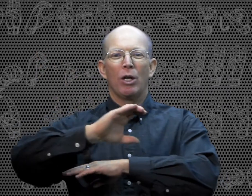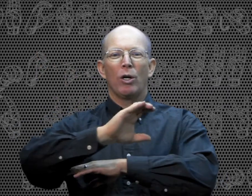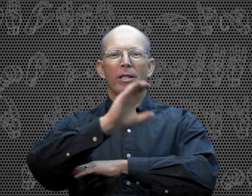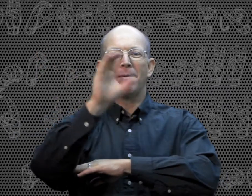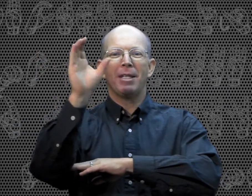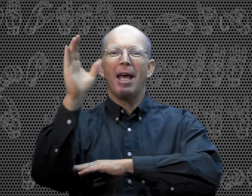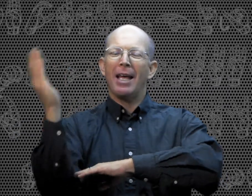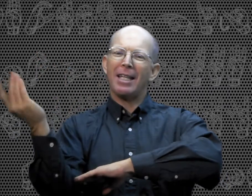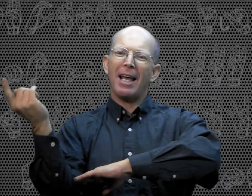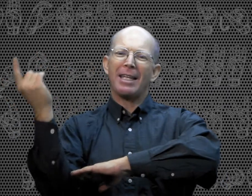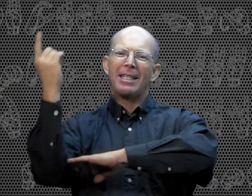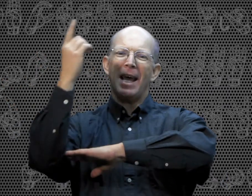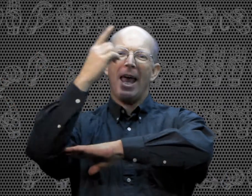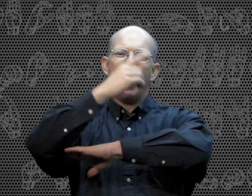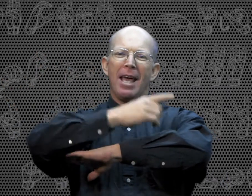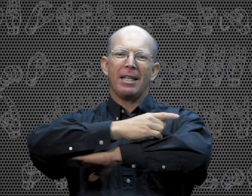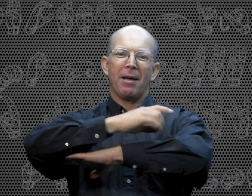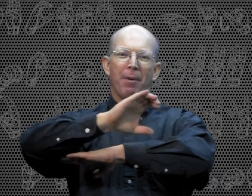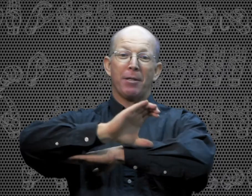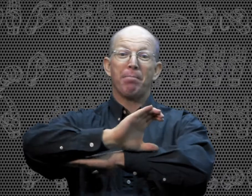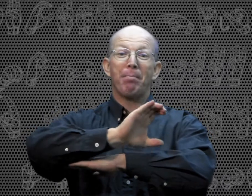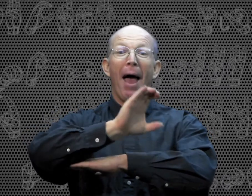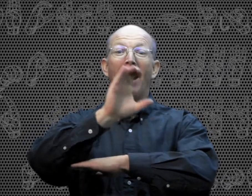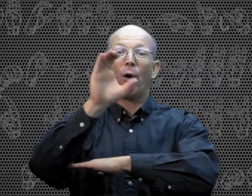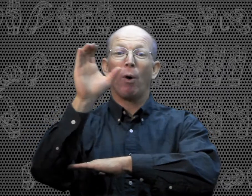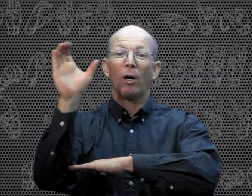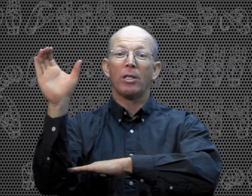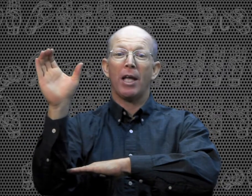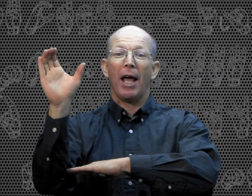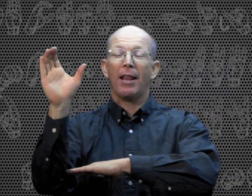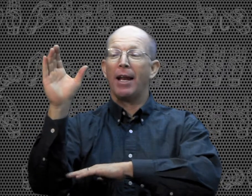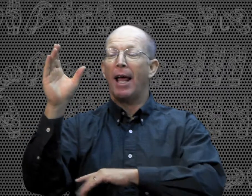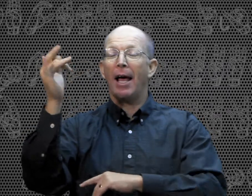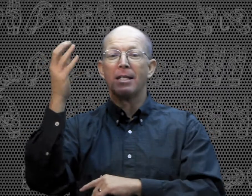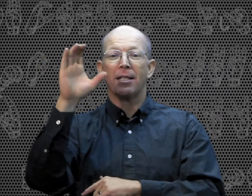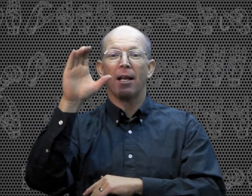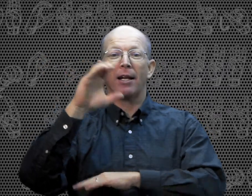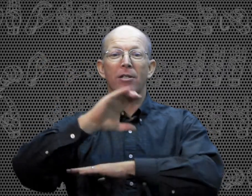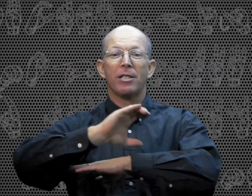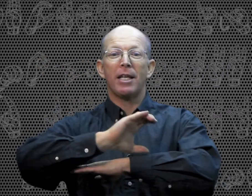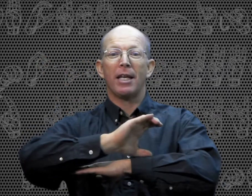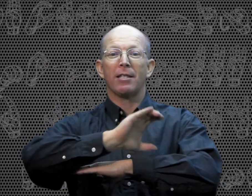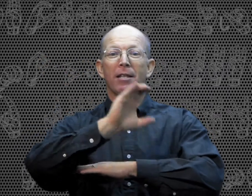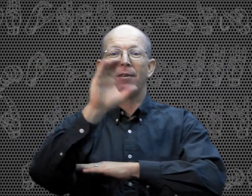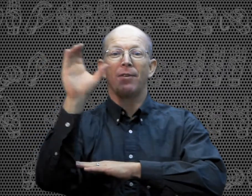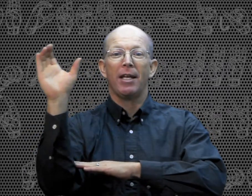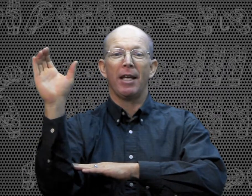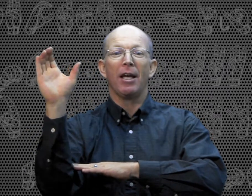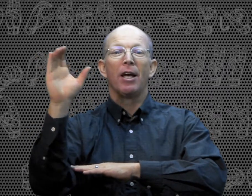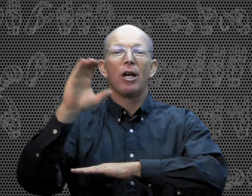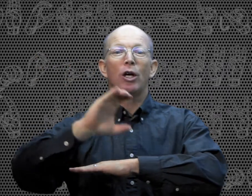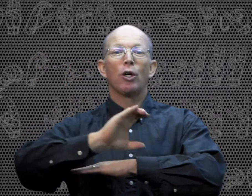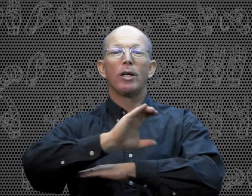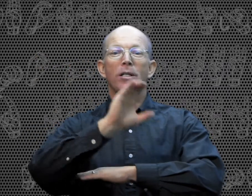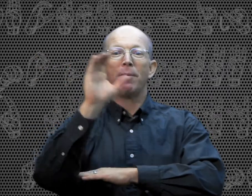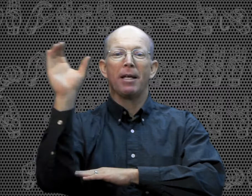Christmas. It's like day, except it's backwards, and then it has the letter C instead of D. Christmas.